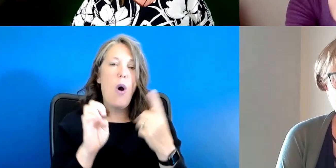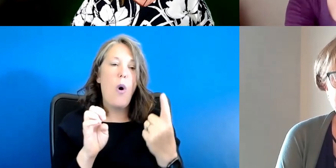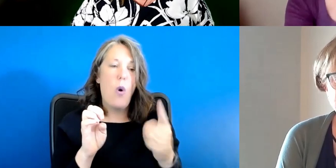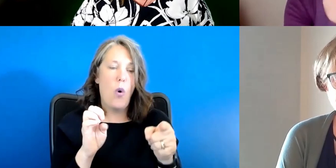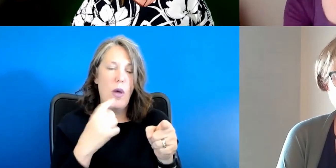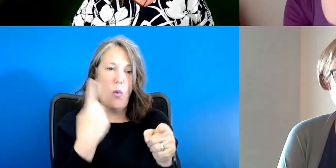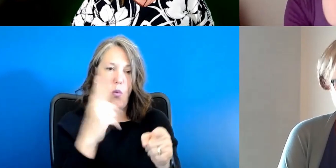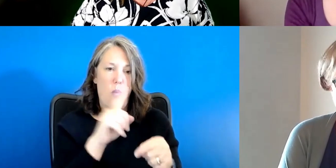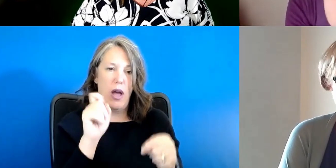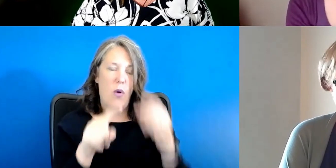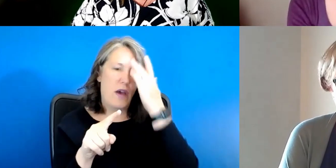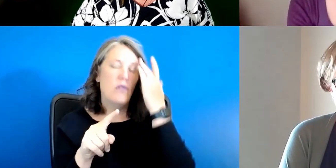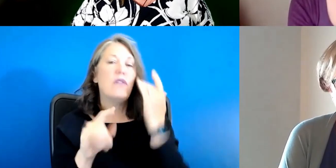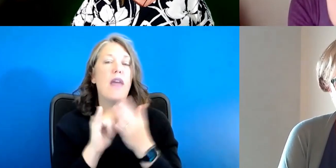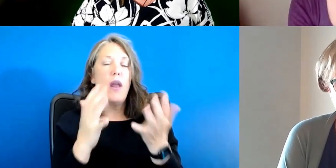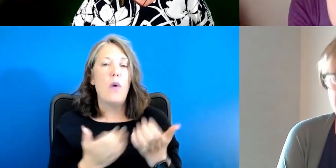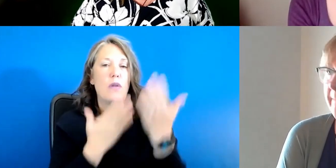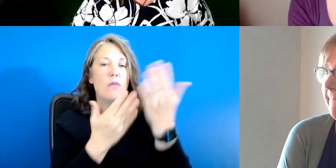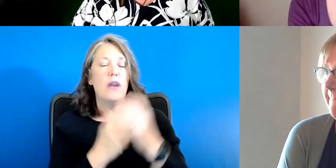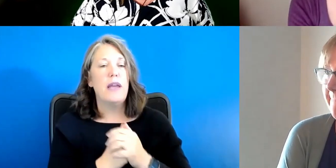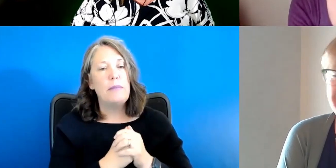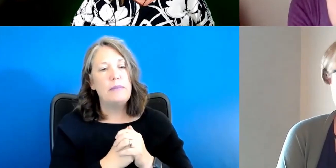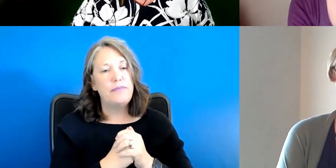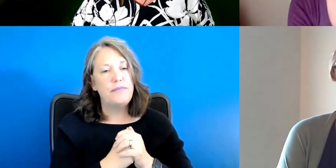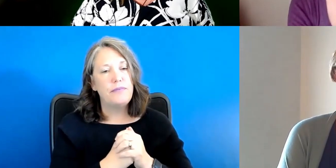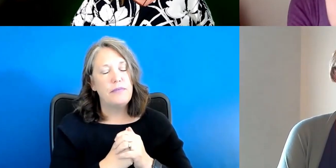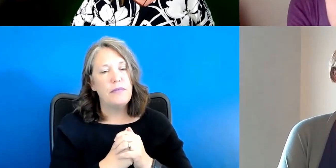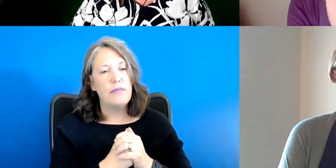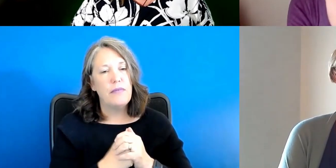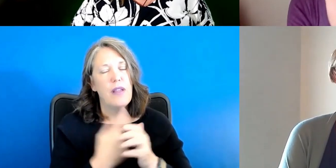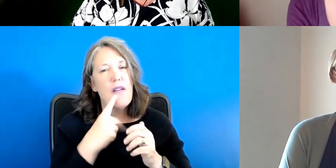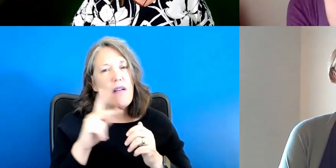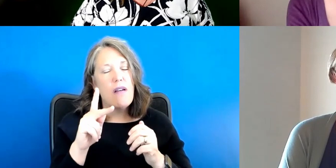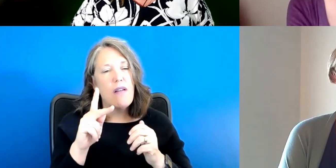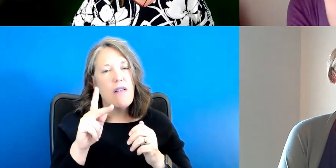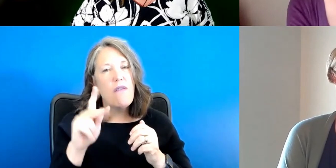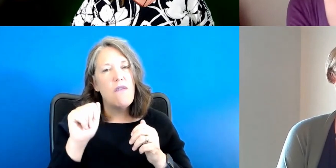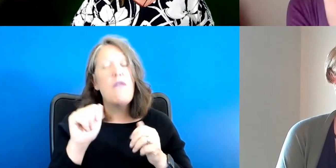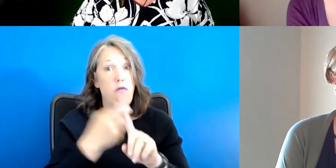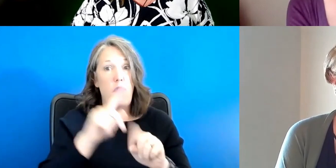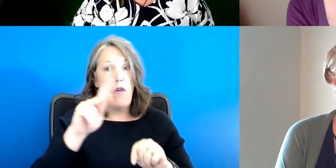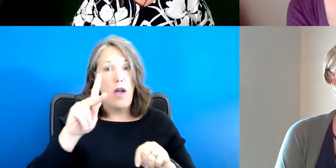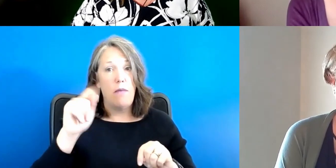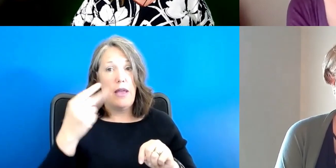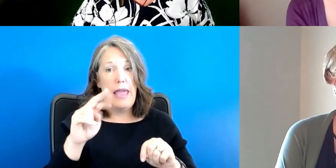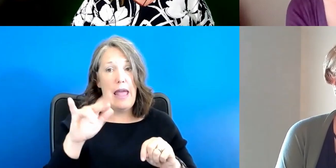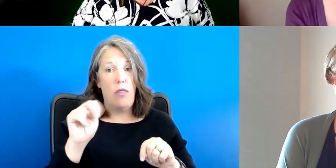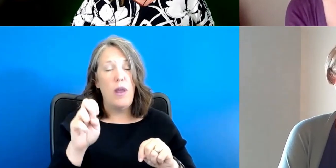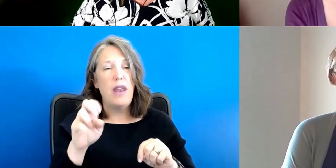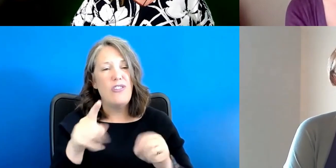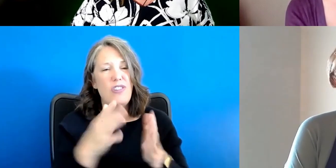that I'd like to bring up. Um, and this is from Catherine. Catherine asks, the SDGs and, uh,